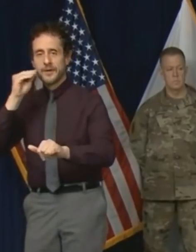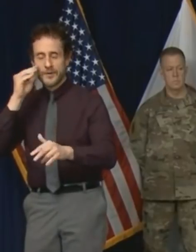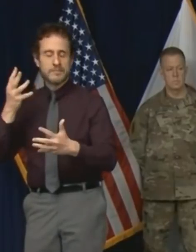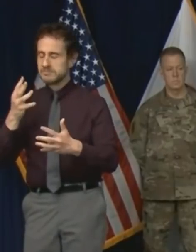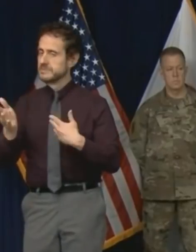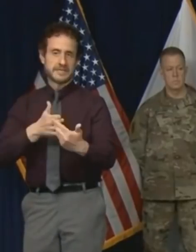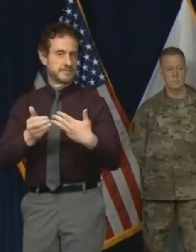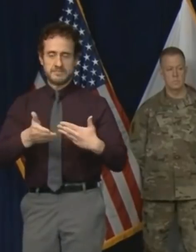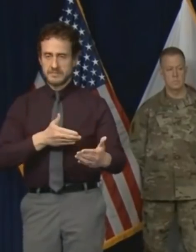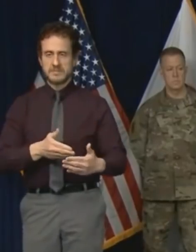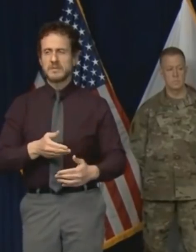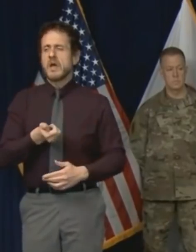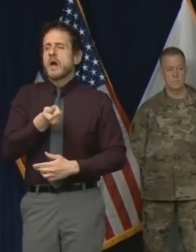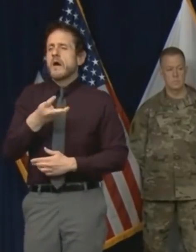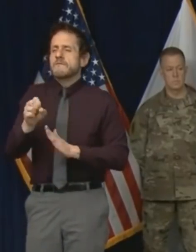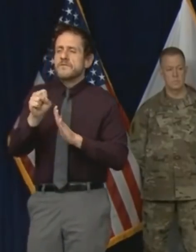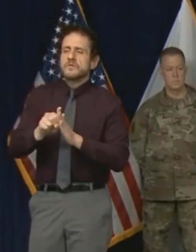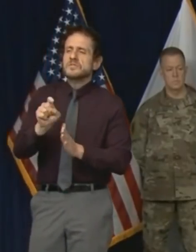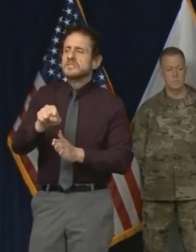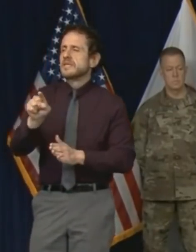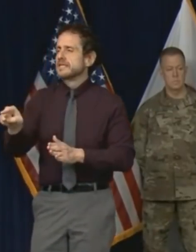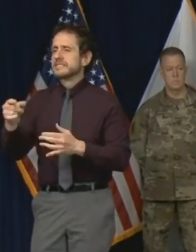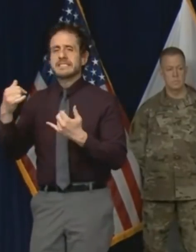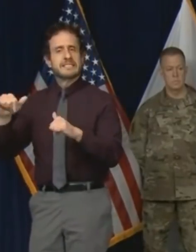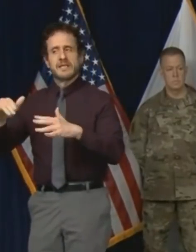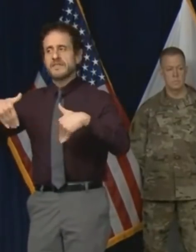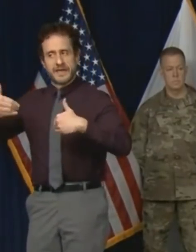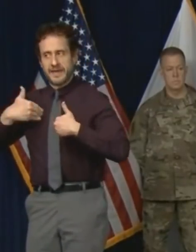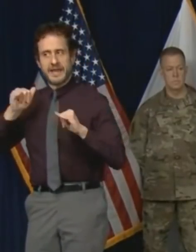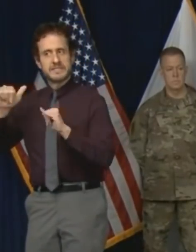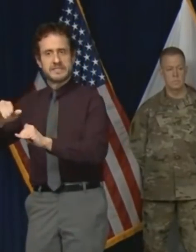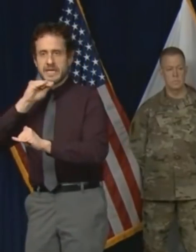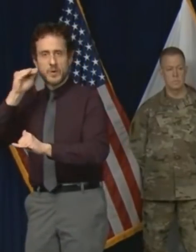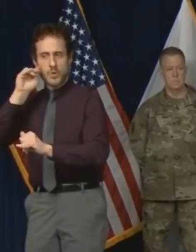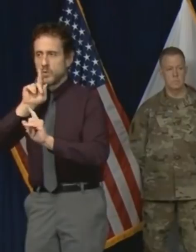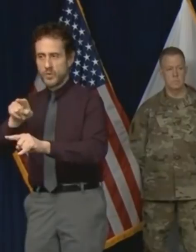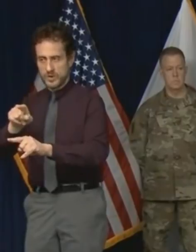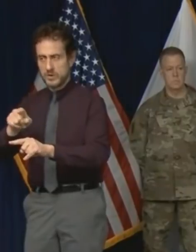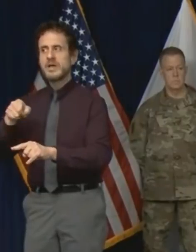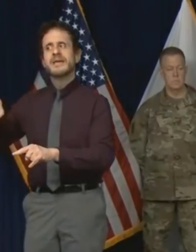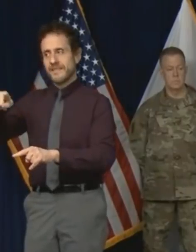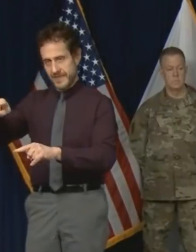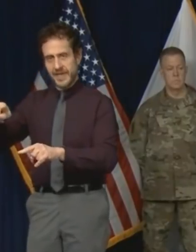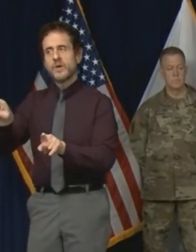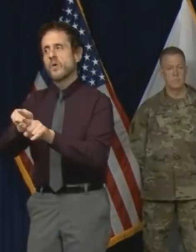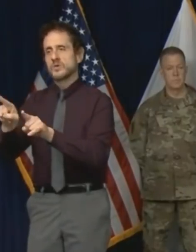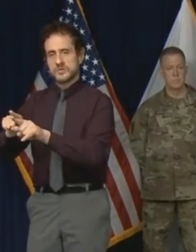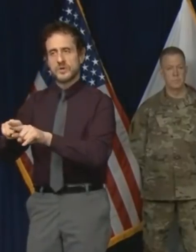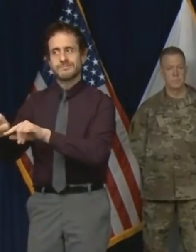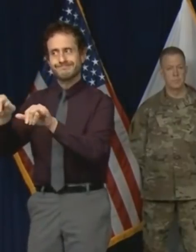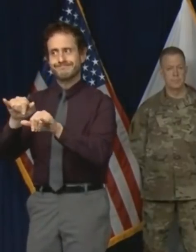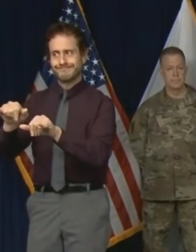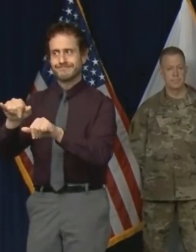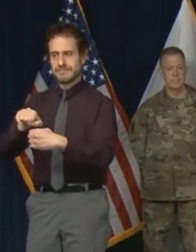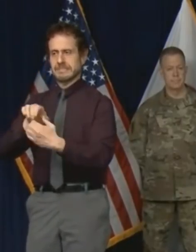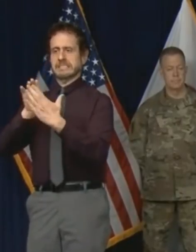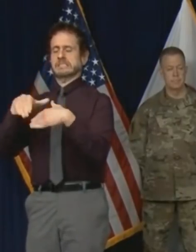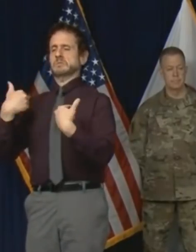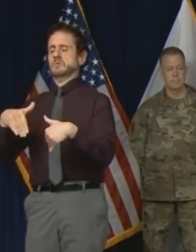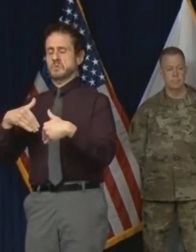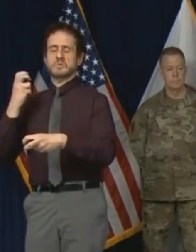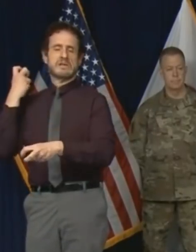Even those few states still operating without a stay at home order are facing massive fiscal hardship.